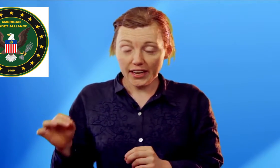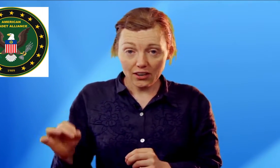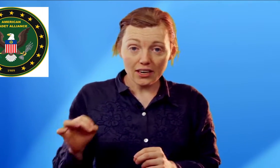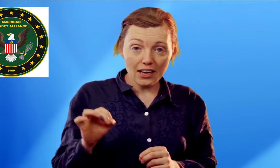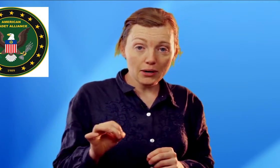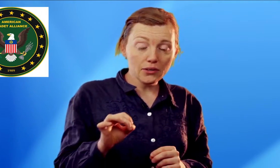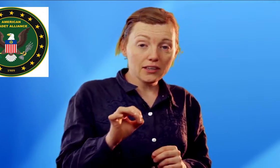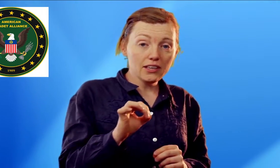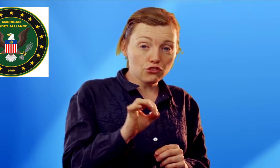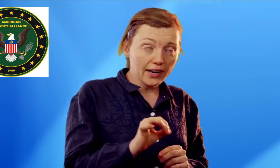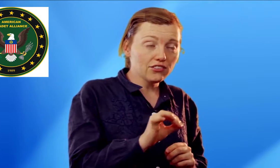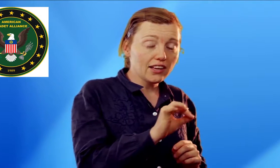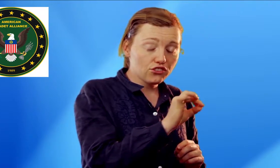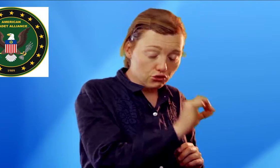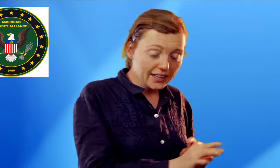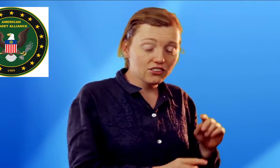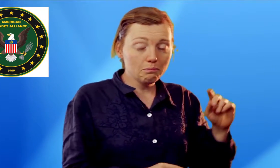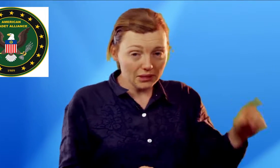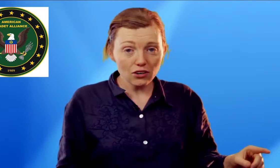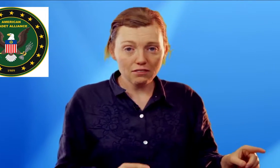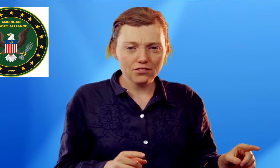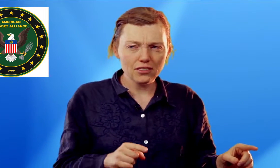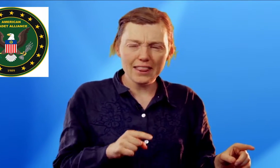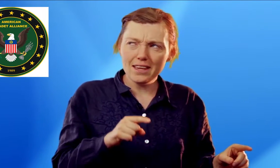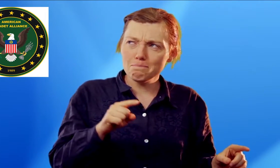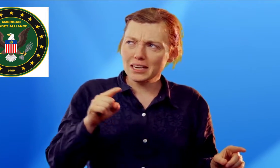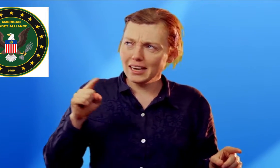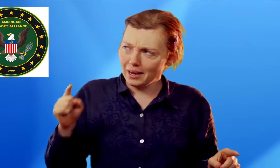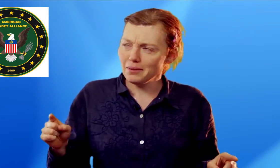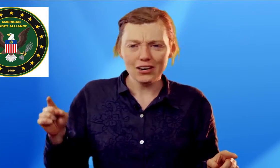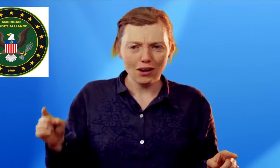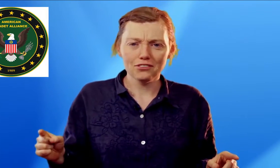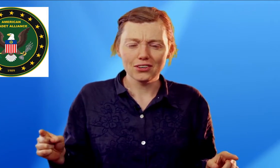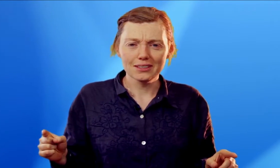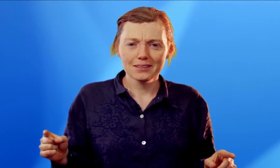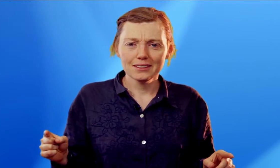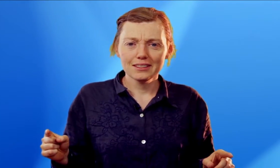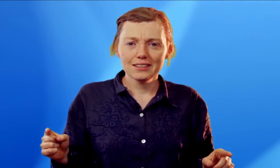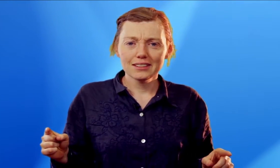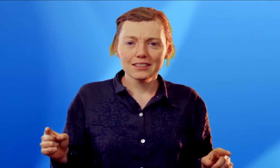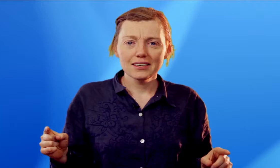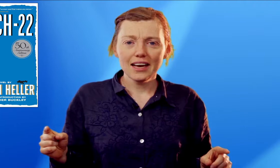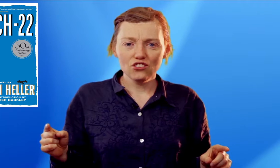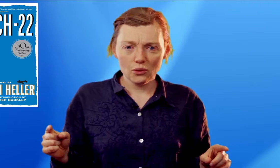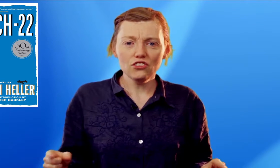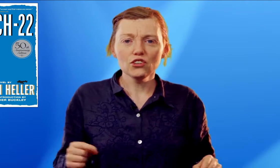cannot come out in trans as training to be an officer and then become an officer. Catch-22.